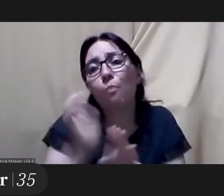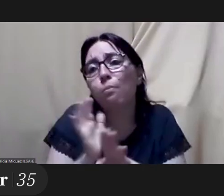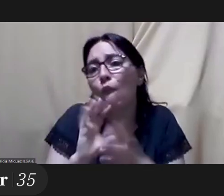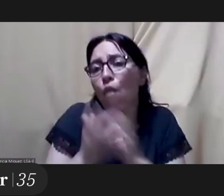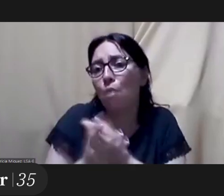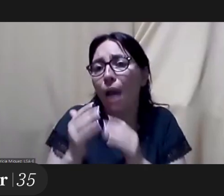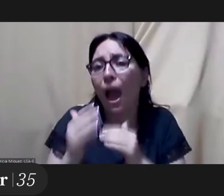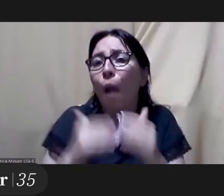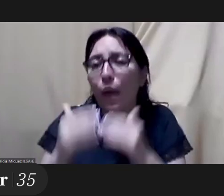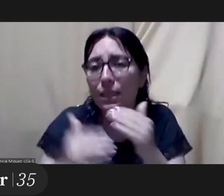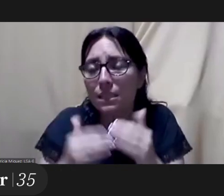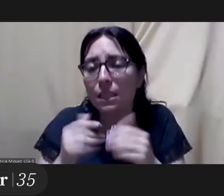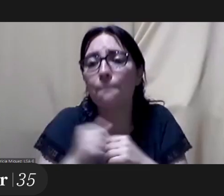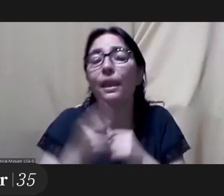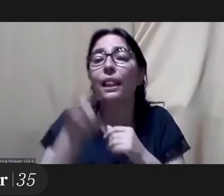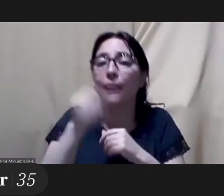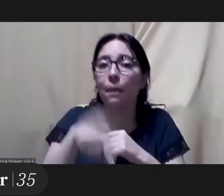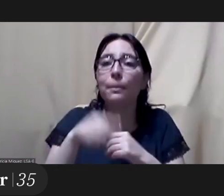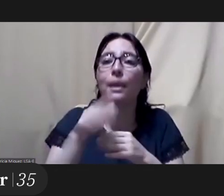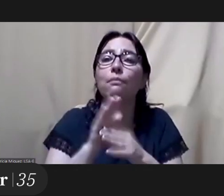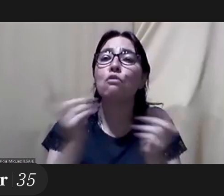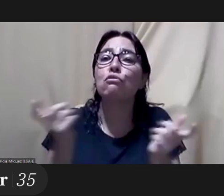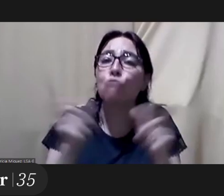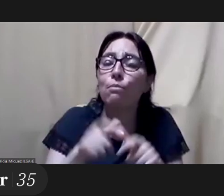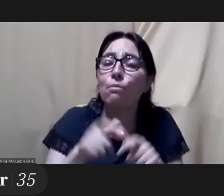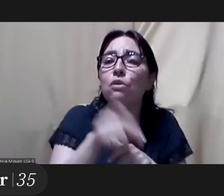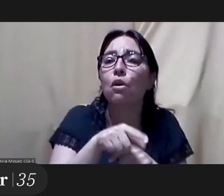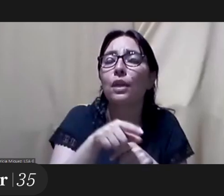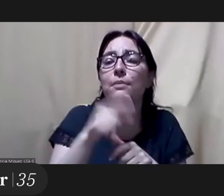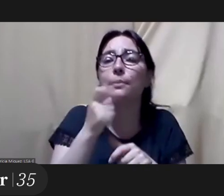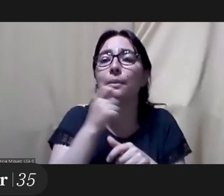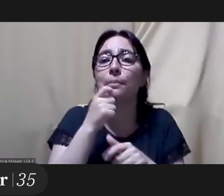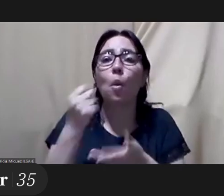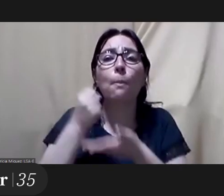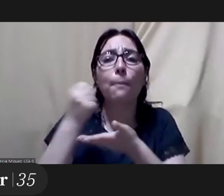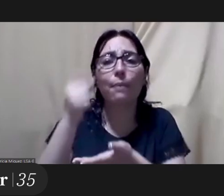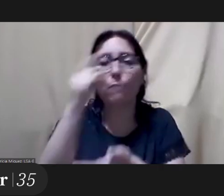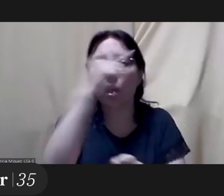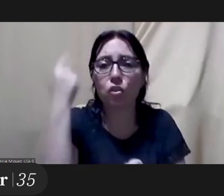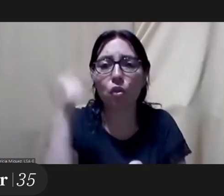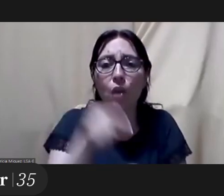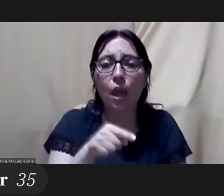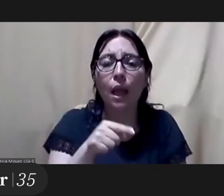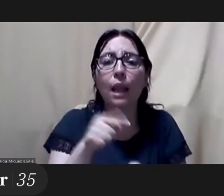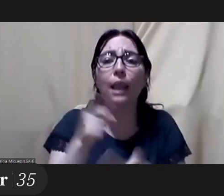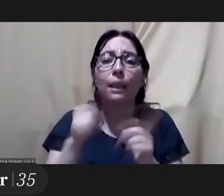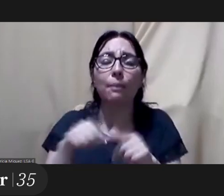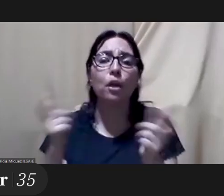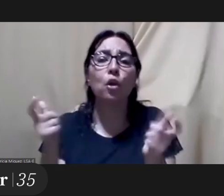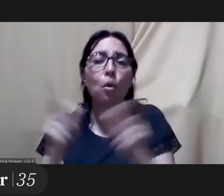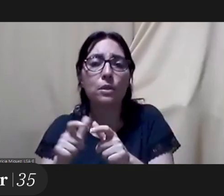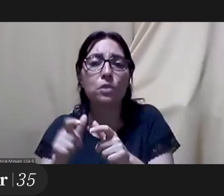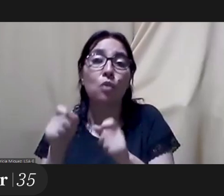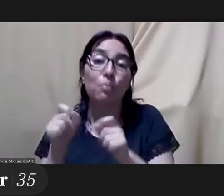um the commissions are equal both for the national award and the different